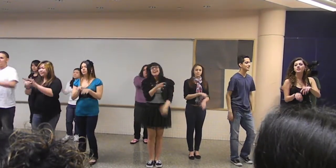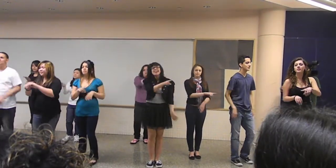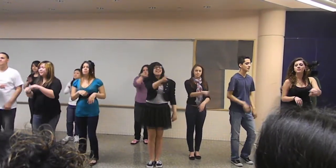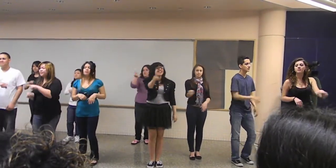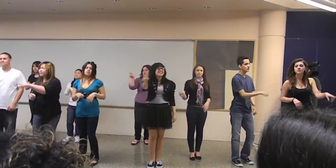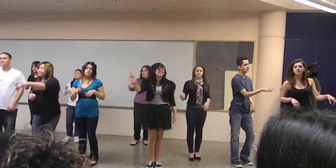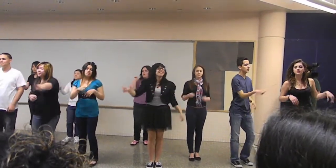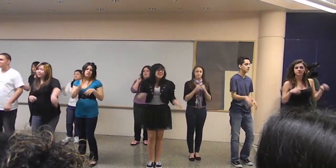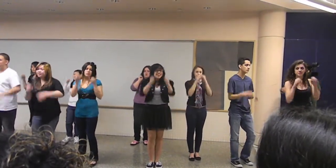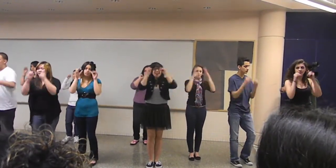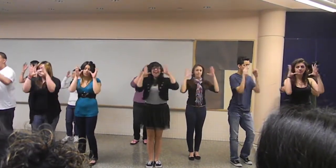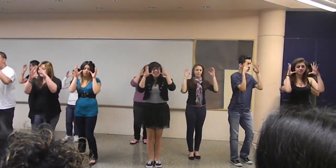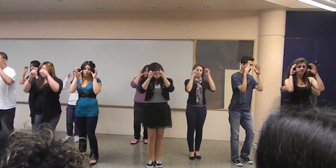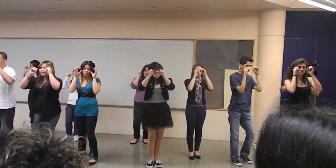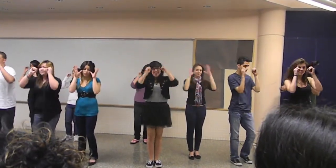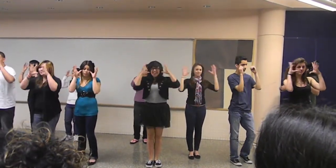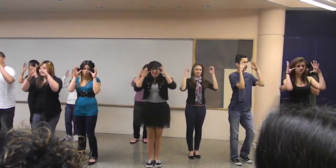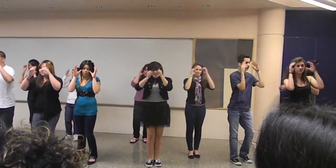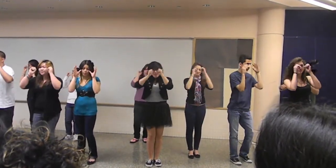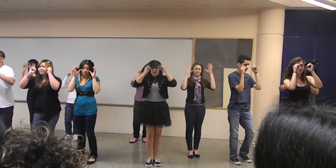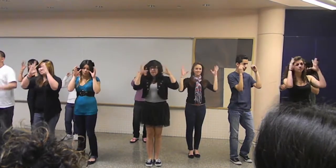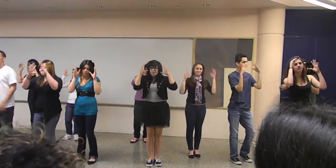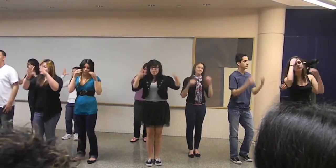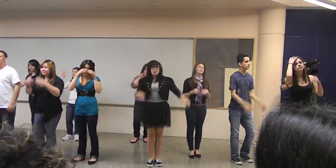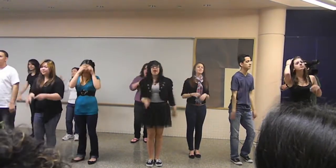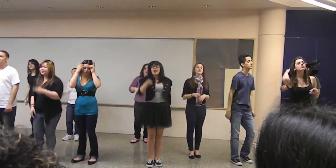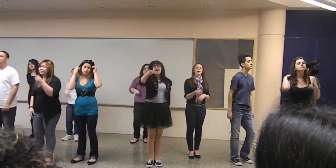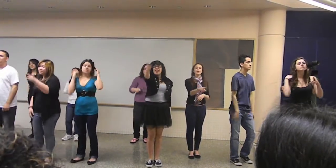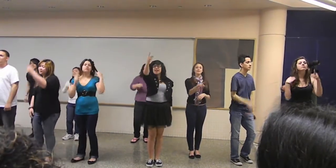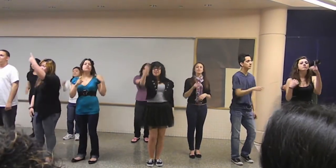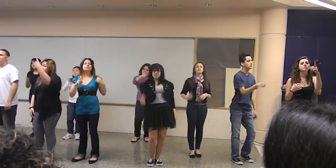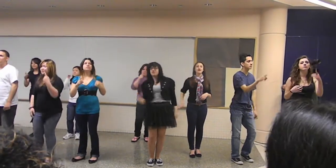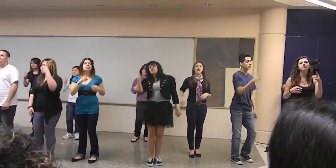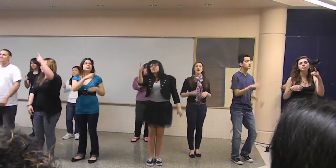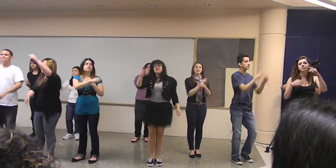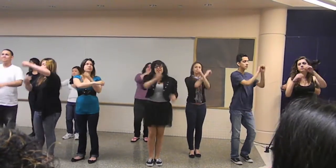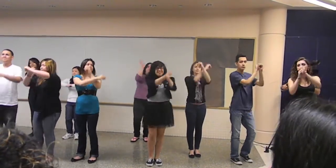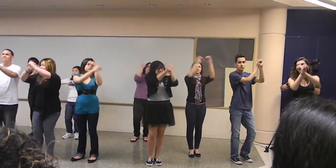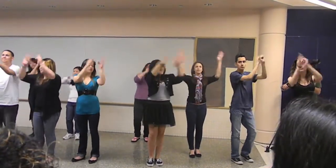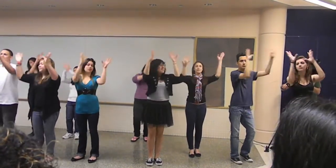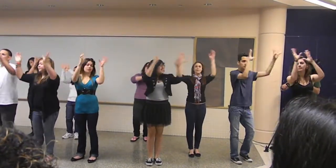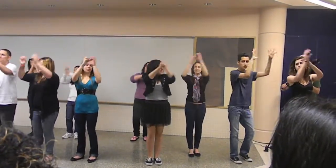Make him go, ah, ah, ah, ah As you shoot across the sky